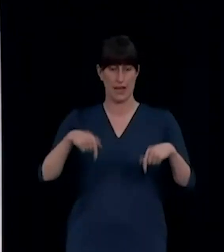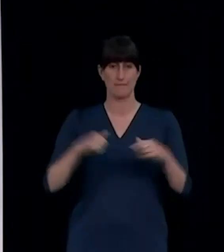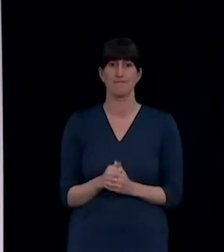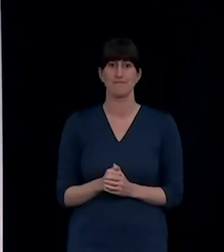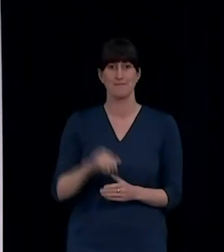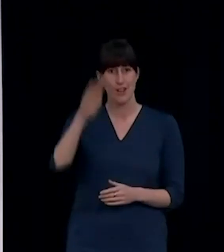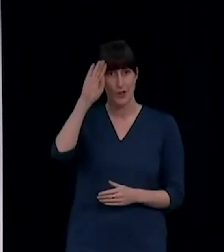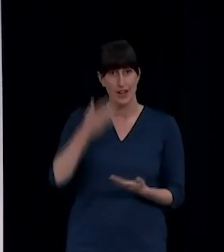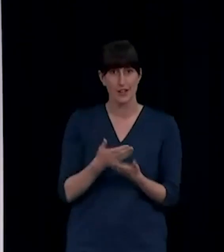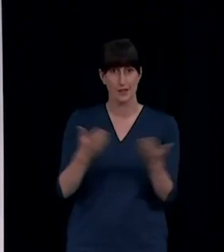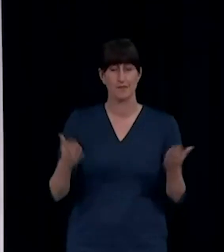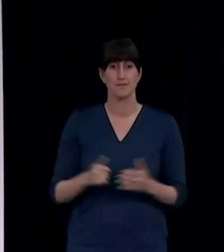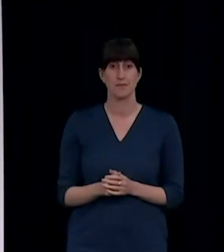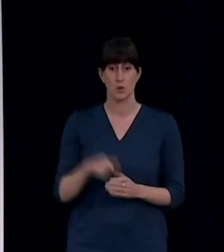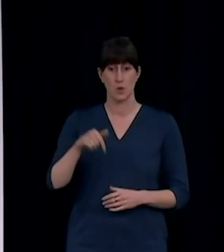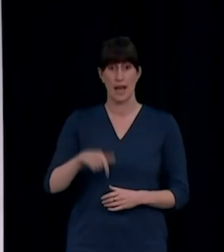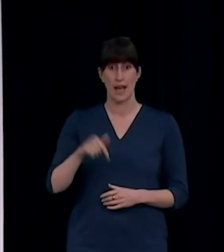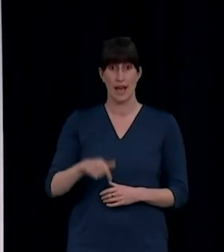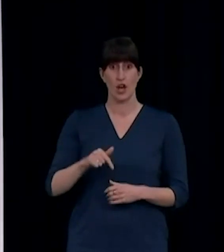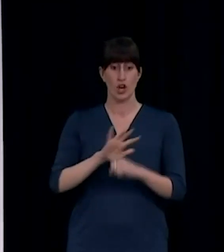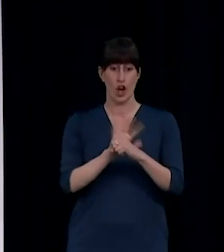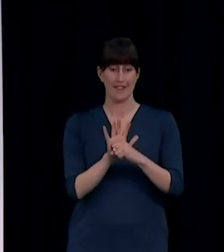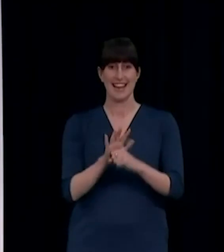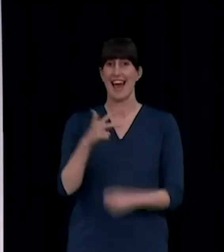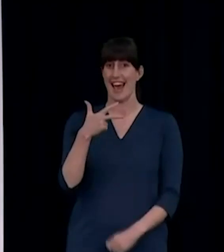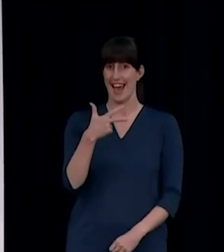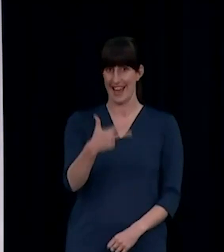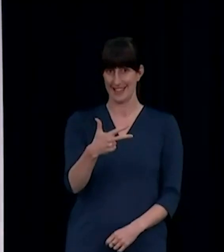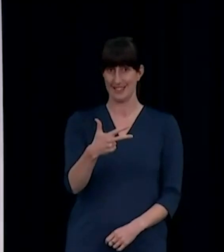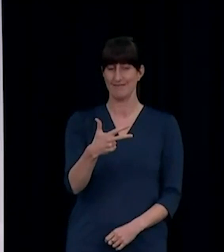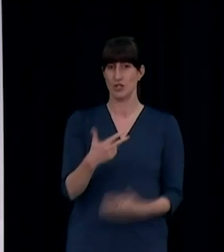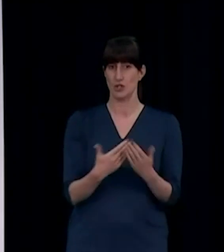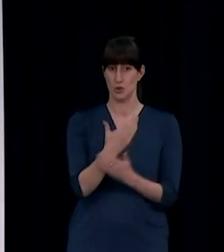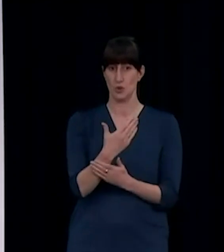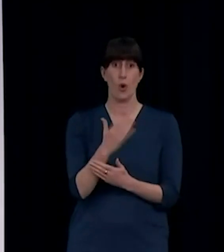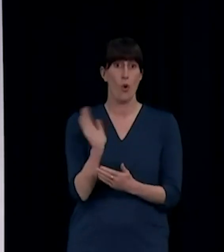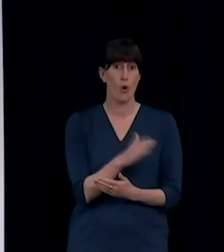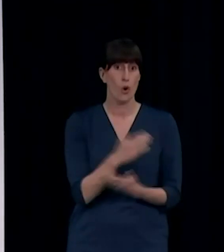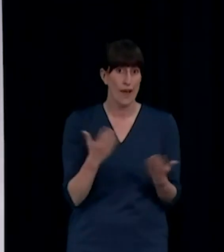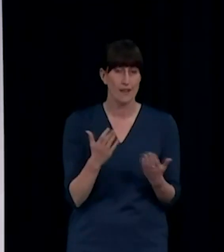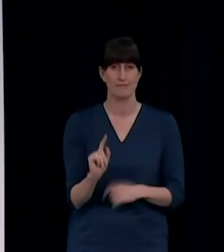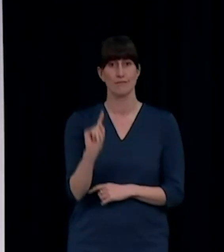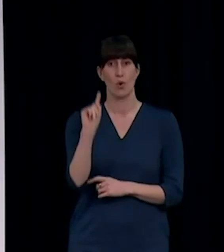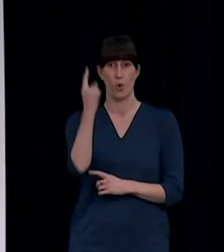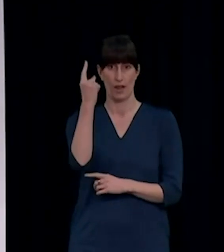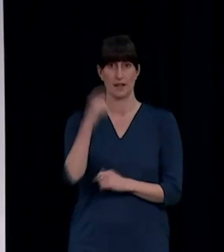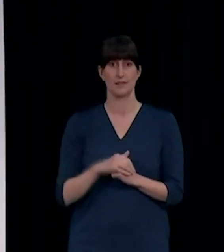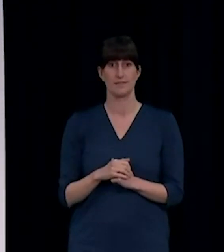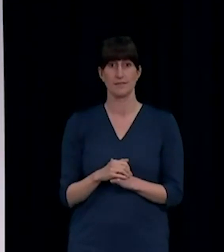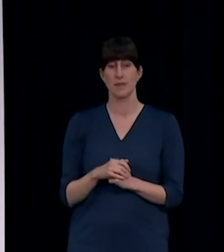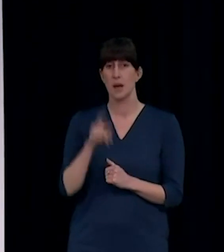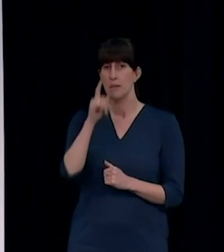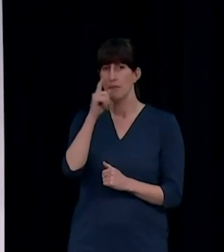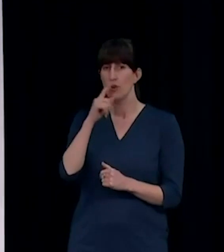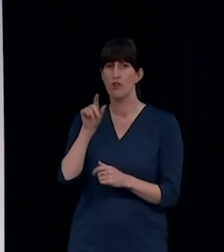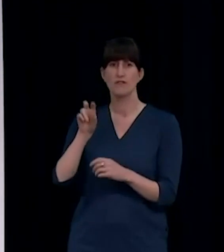So today I can report eight new cases of COVID-19 in the community, all in Auckland, and there are four new cases in recent